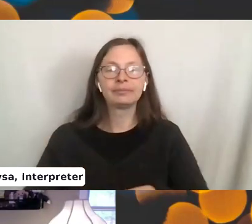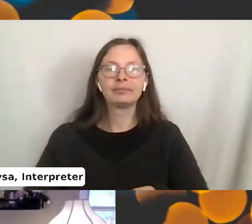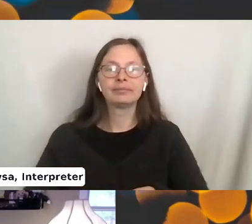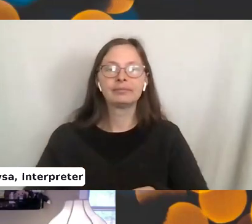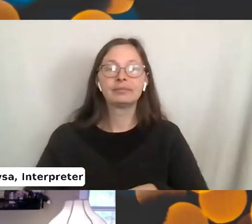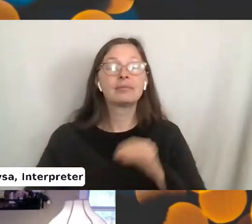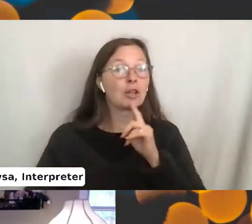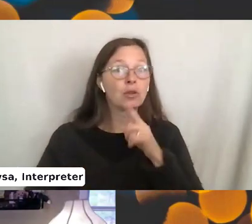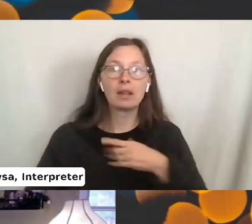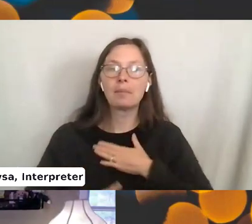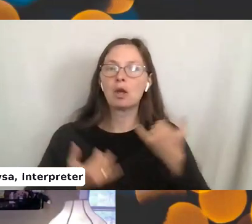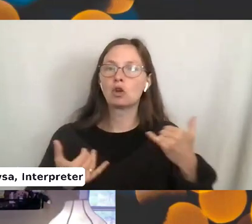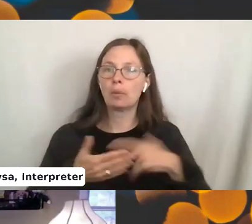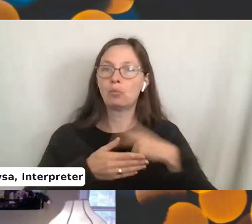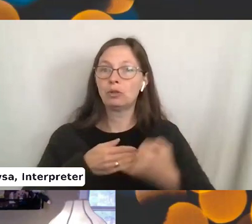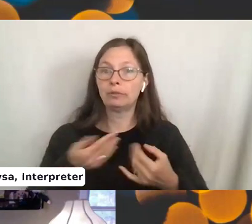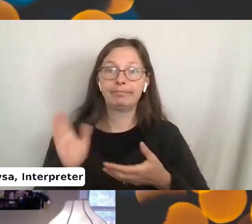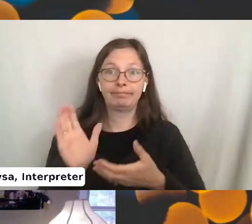Actually, this is my current project.